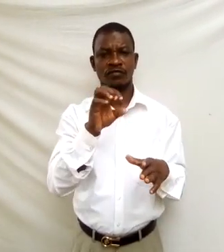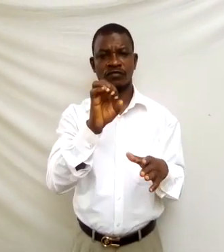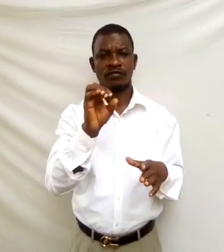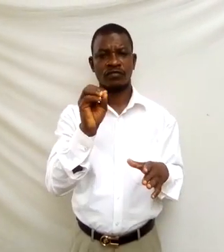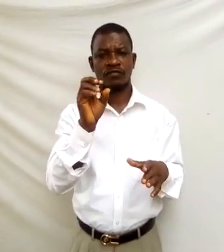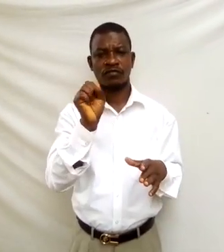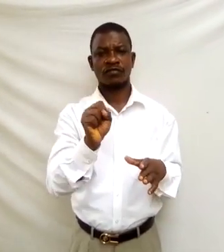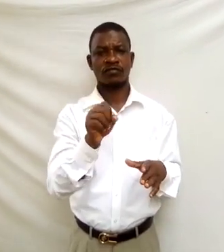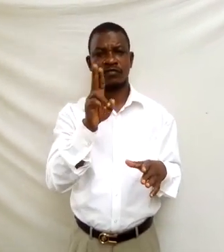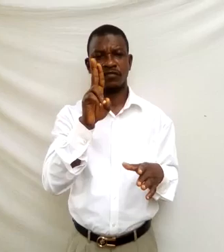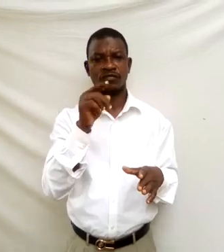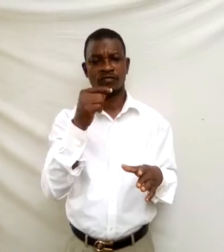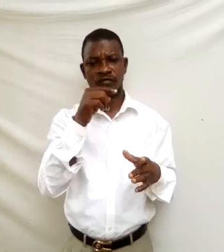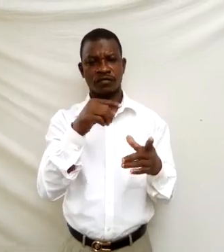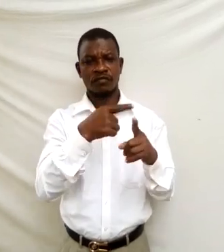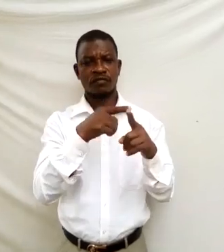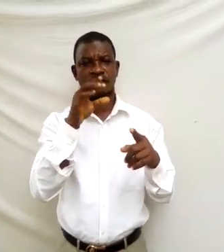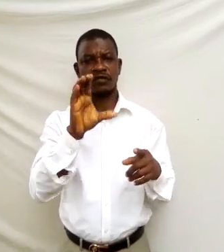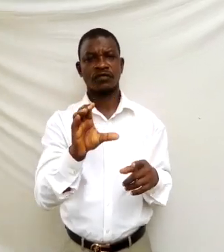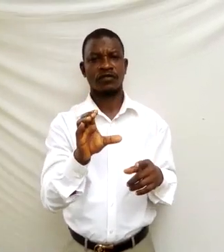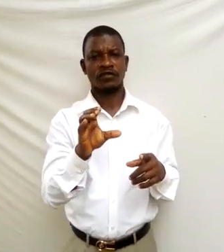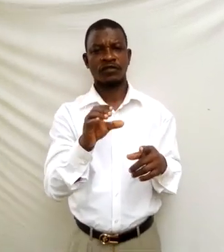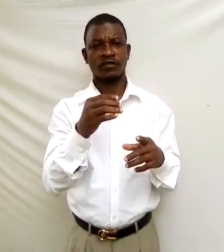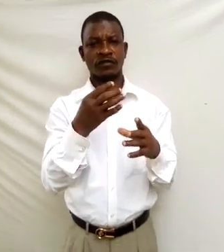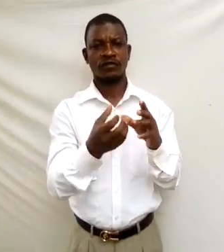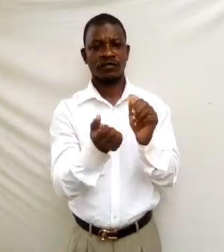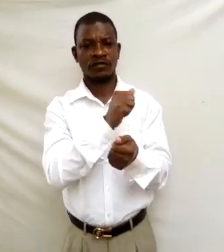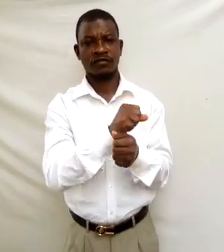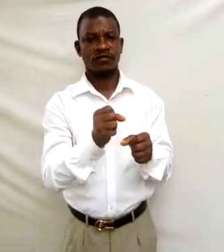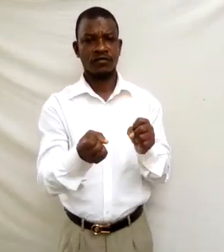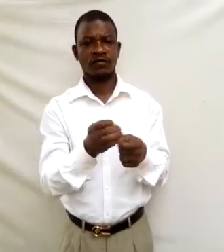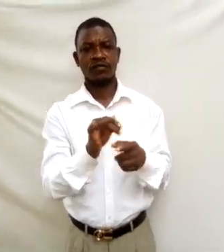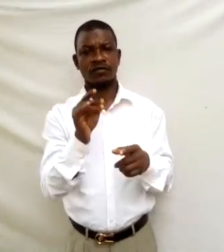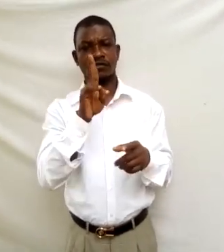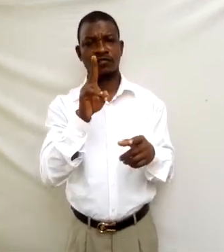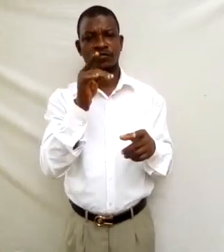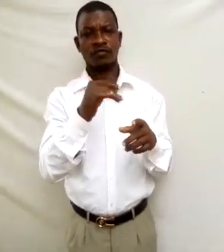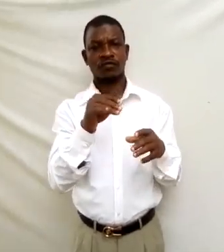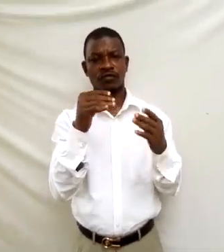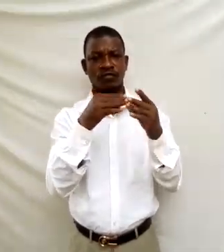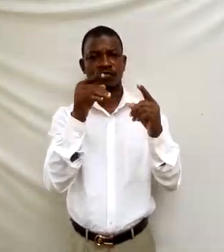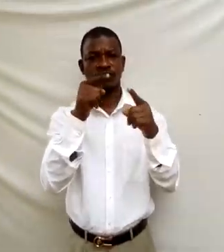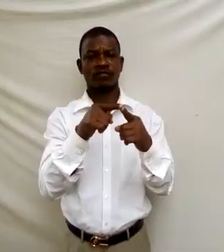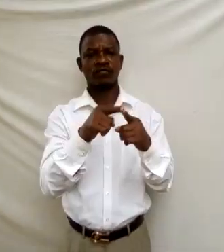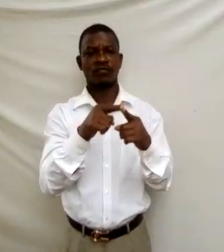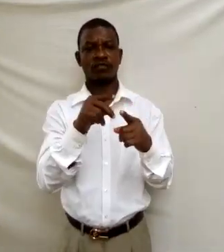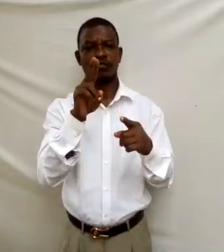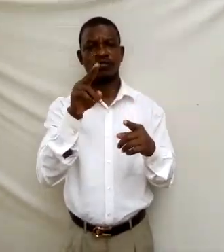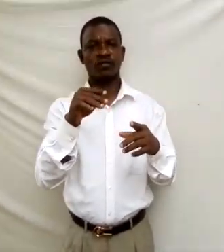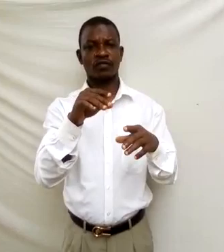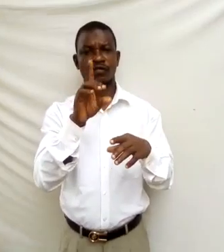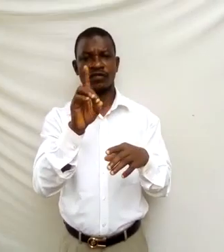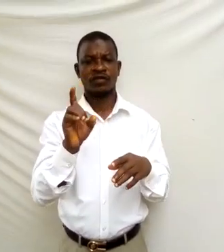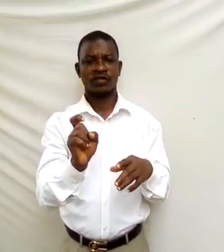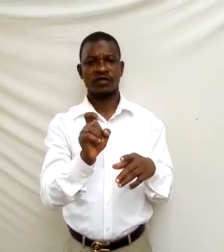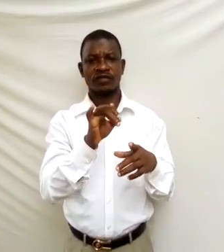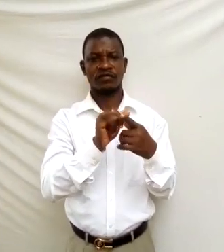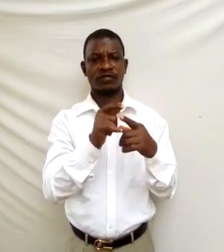plus c substituting u is equal to 2x minus 5